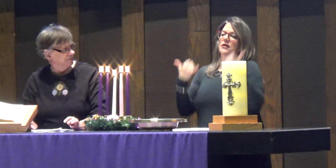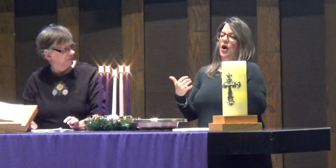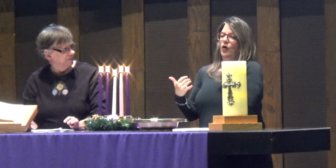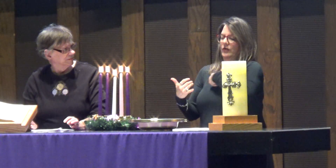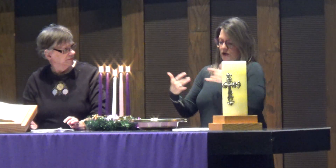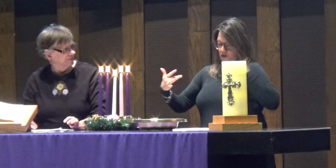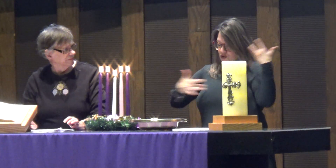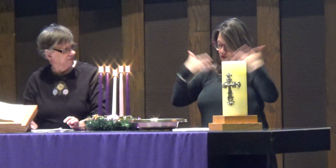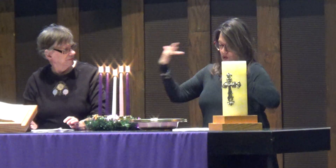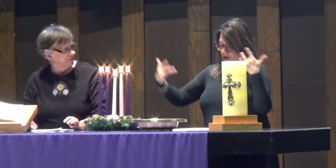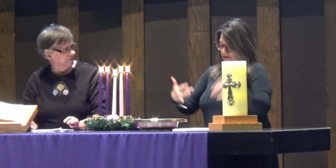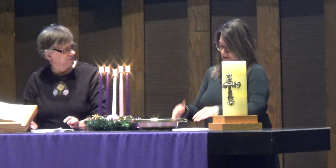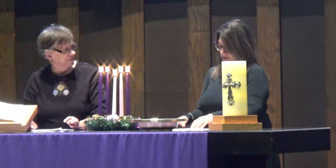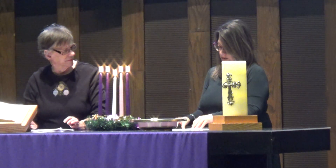nativity now, we rejoice.